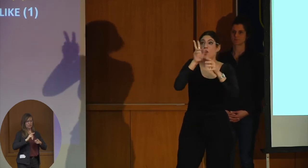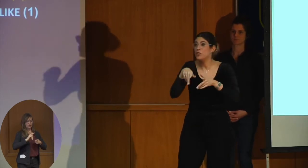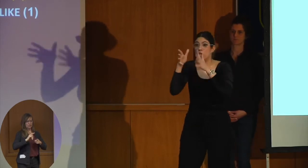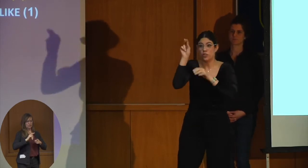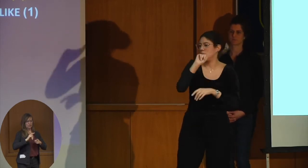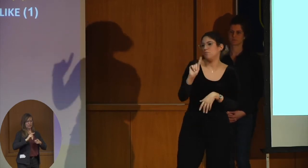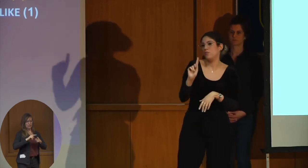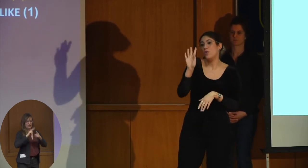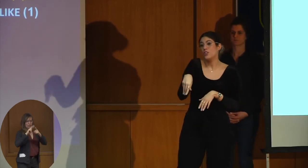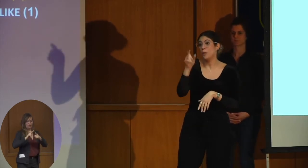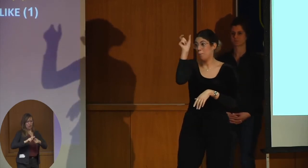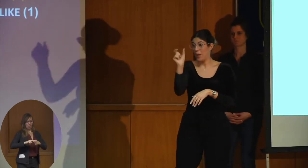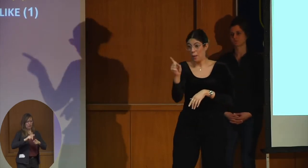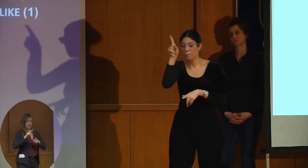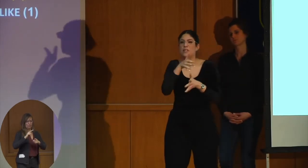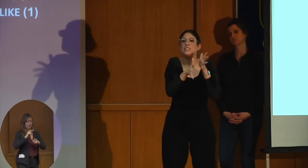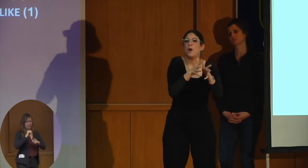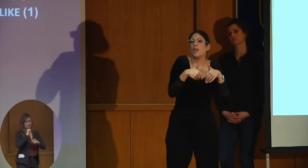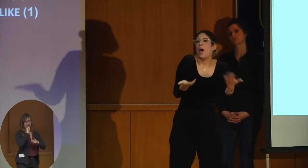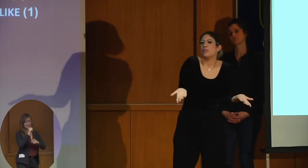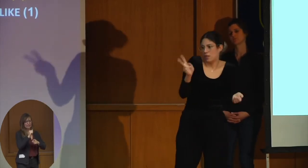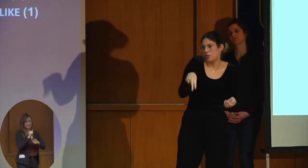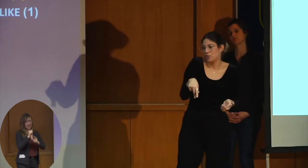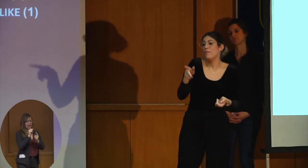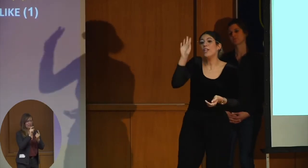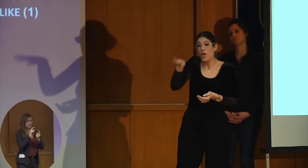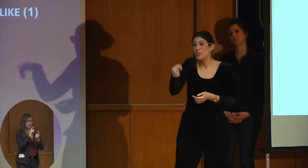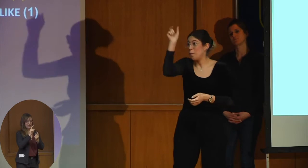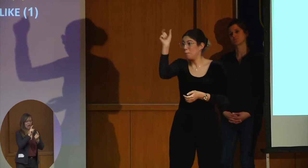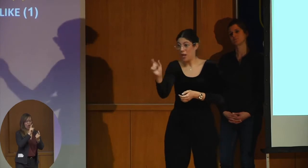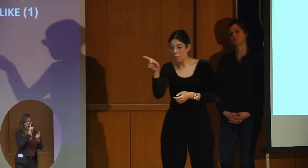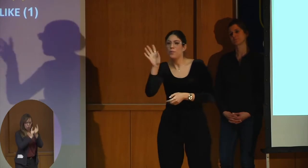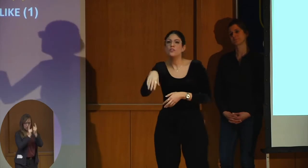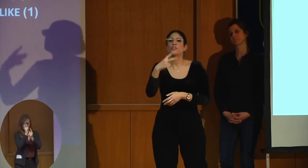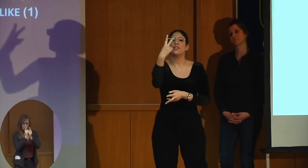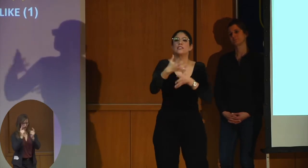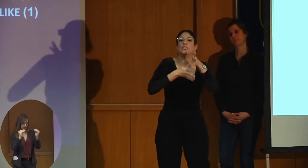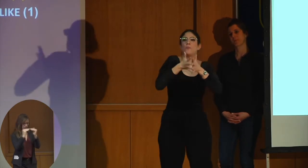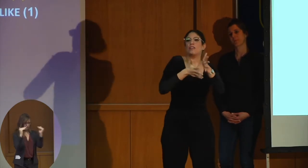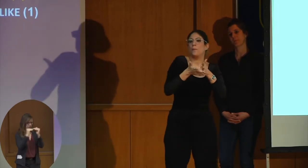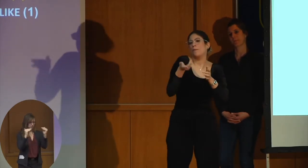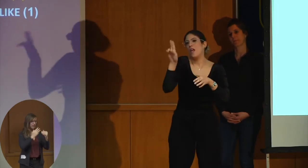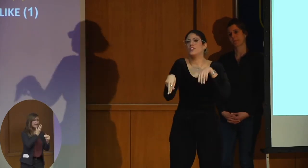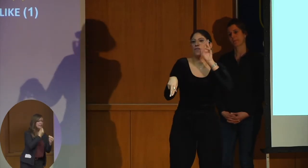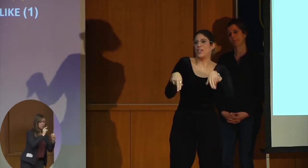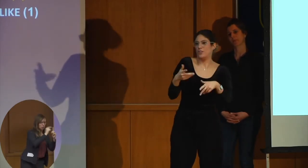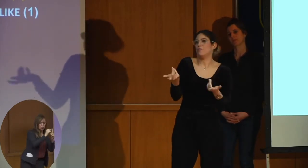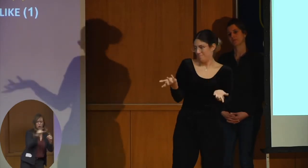the vocabulary is not one-to-one. Not every sign has a Hebrew meaning and not every Hebrew word has a